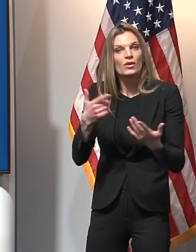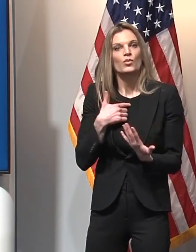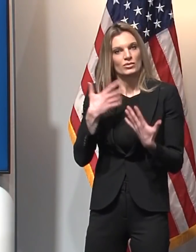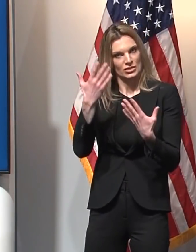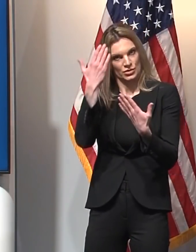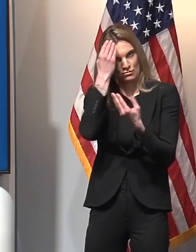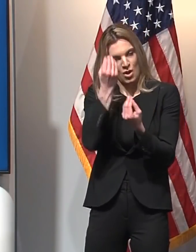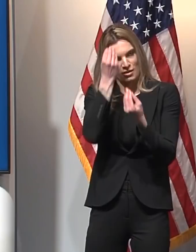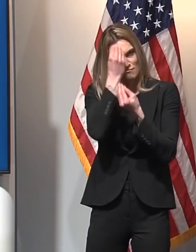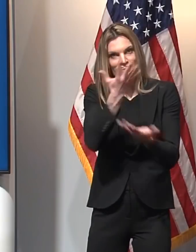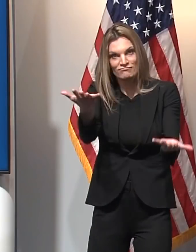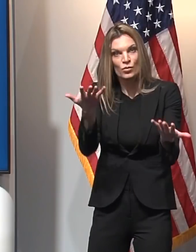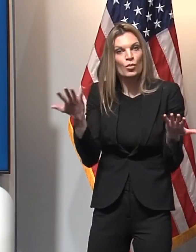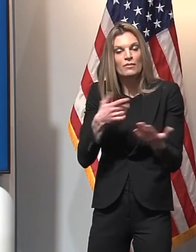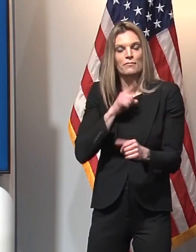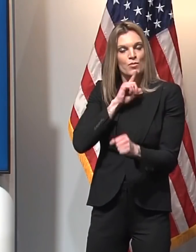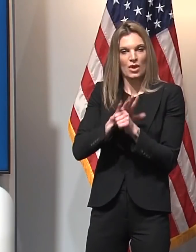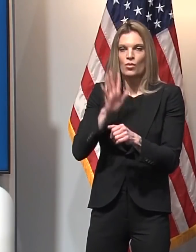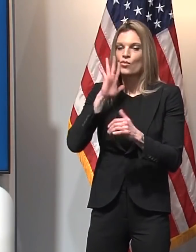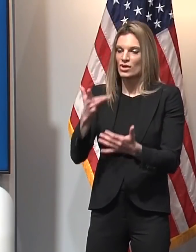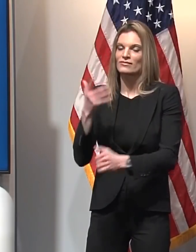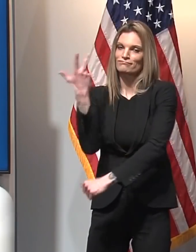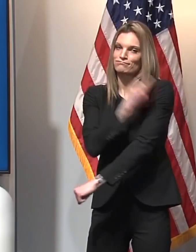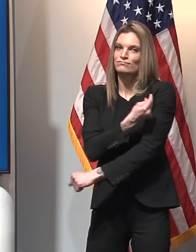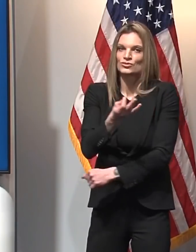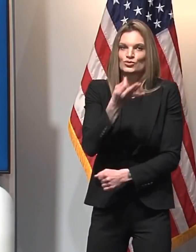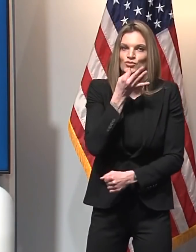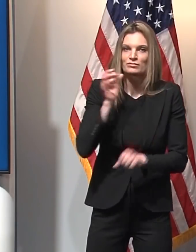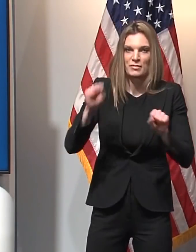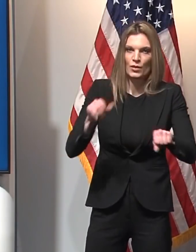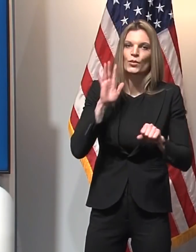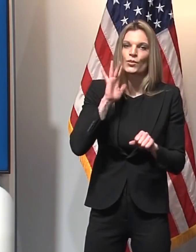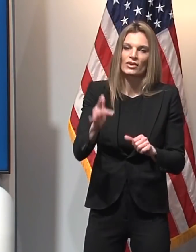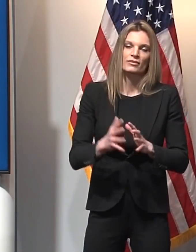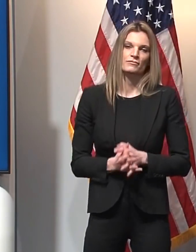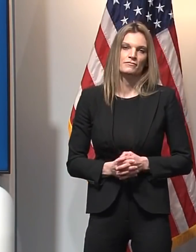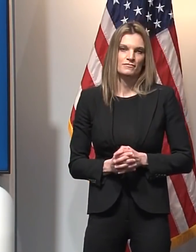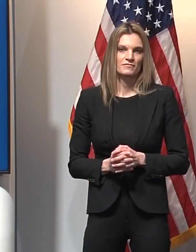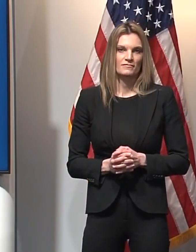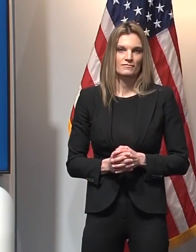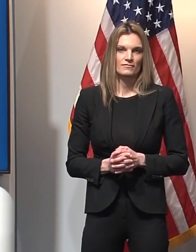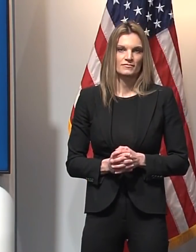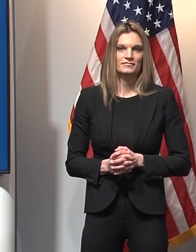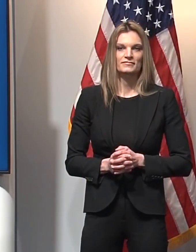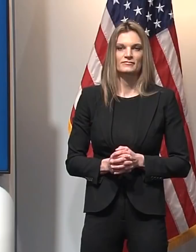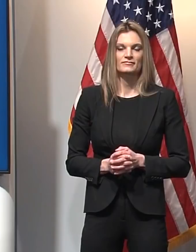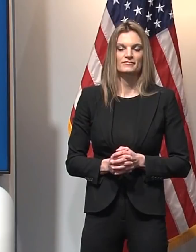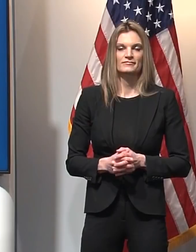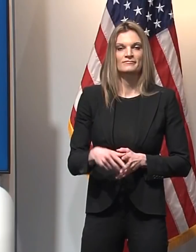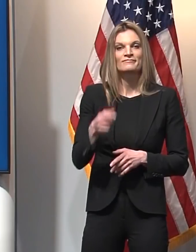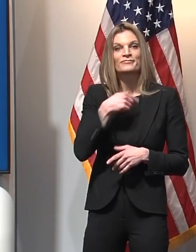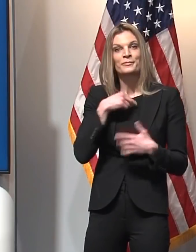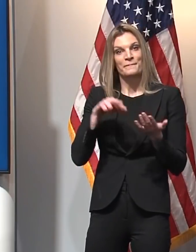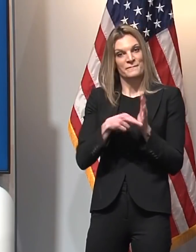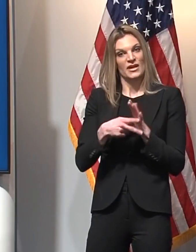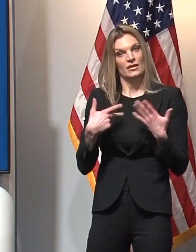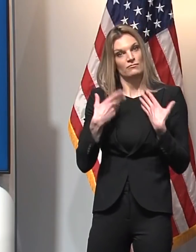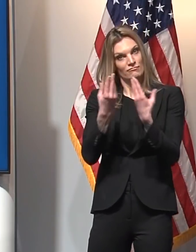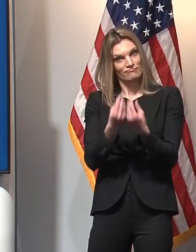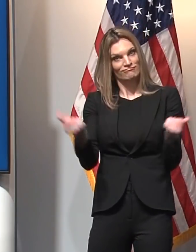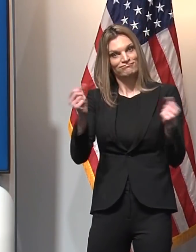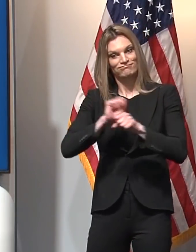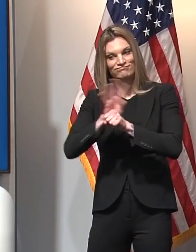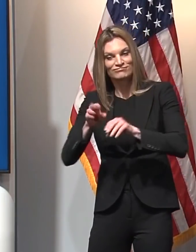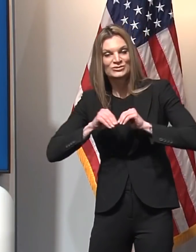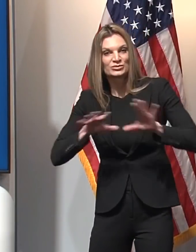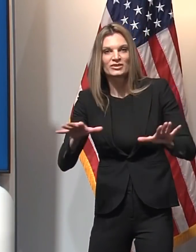bringing more and more vaccine into Michigan as quickly as possible. So we're still not out of the woods, but we know